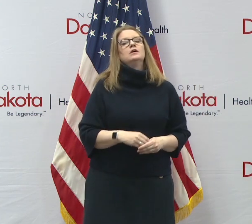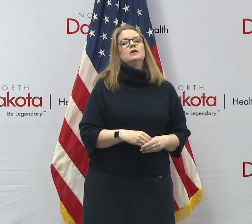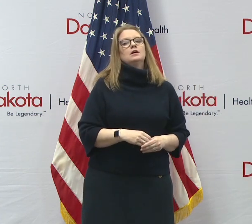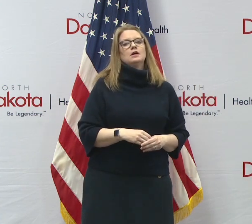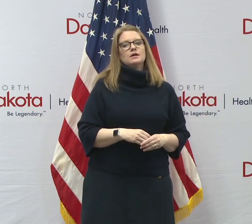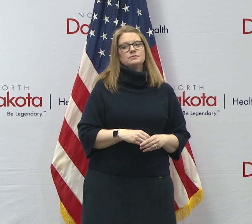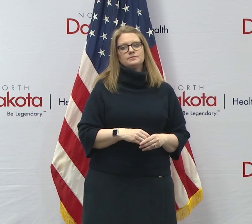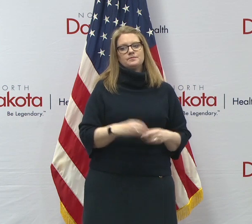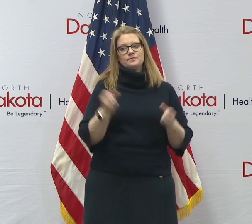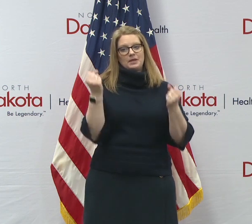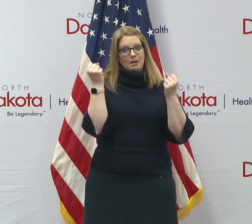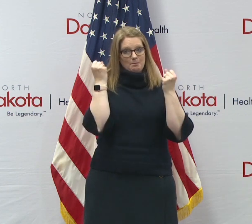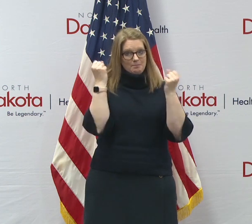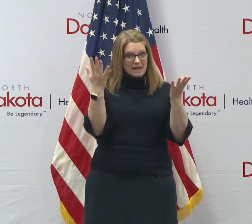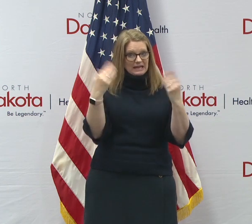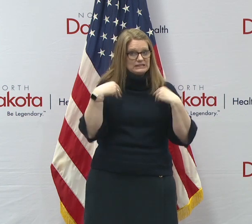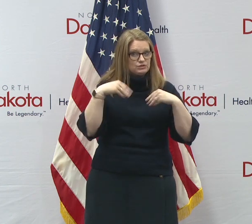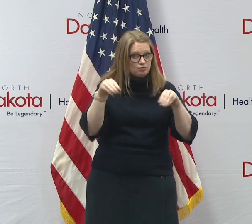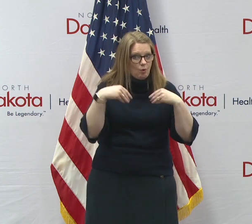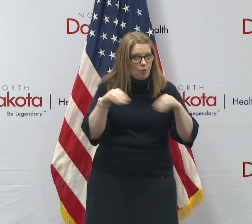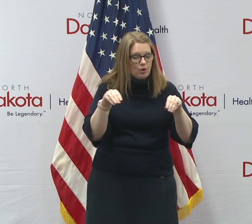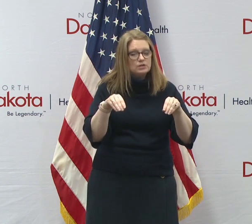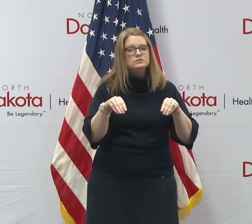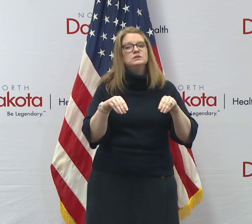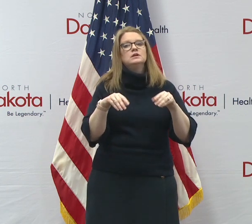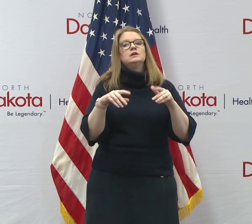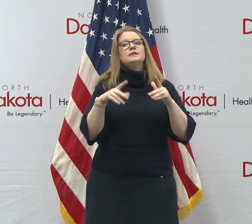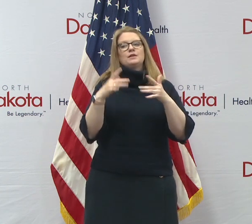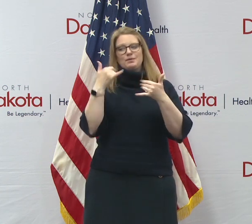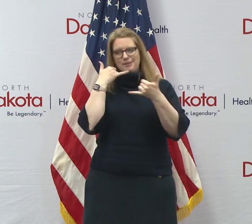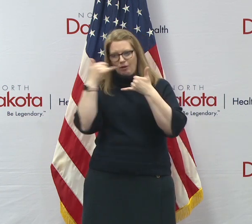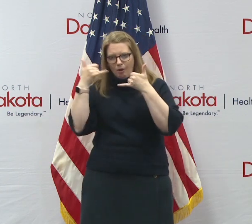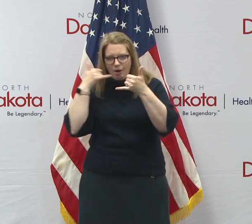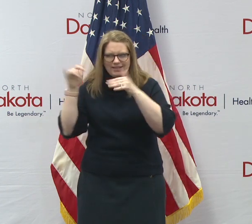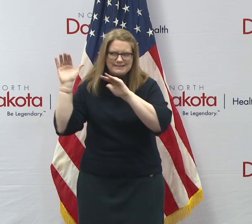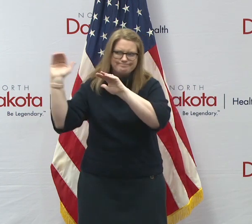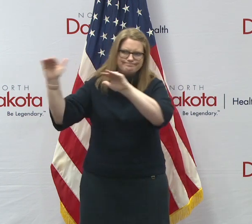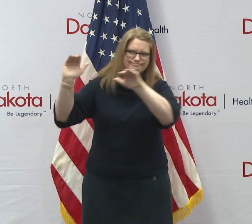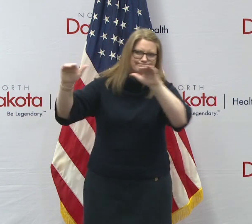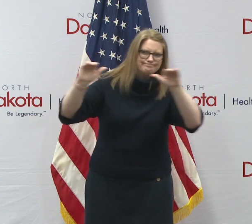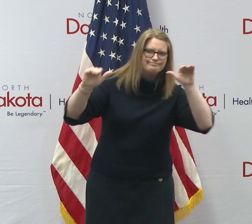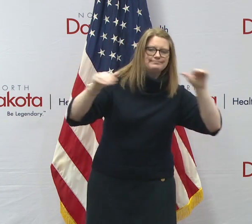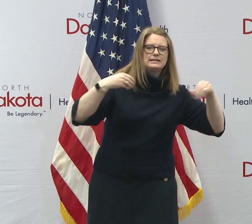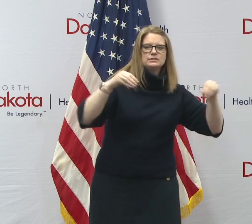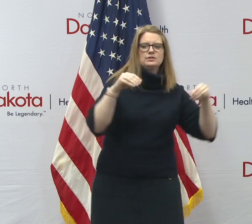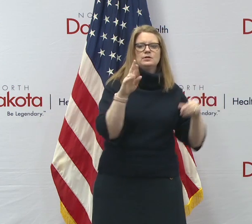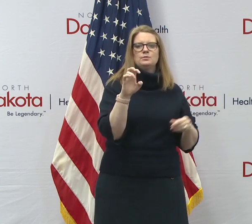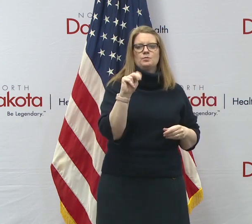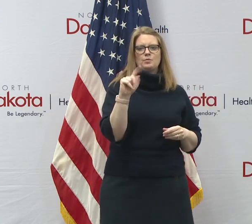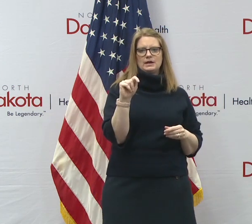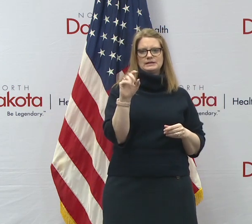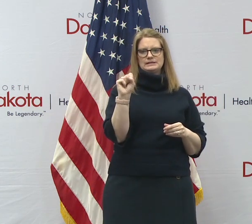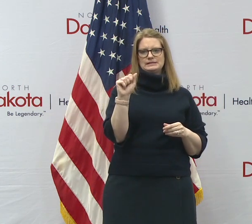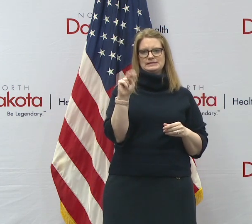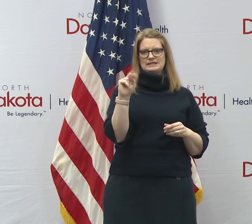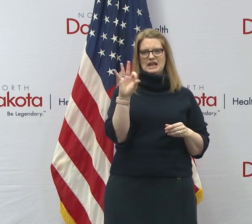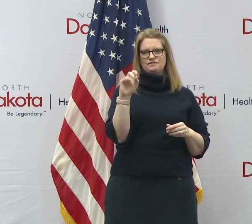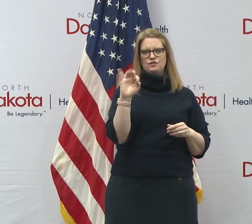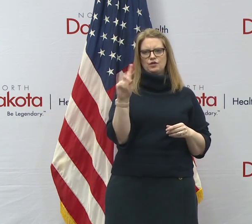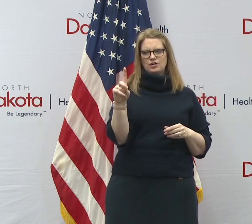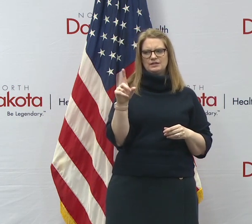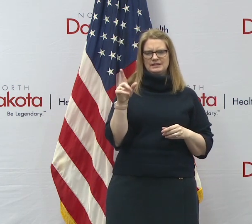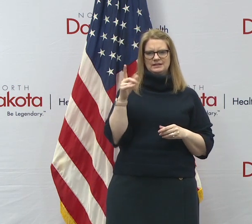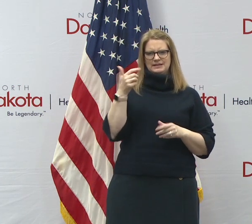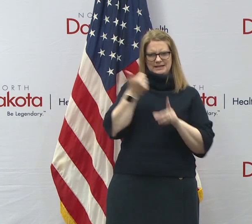many stores that we're aware of and been in, been in contact with. I know that, uh, Brent Sanford Lieutenant Governor had a conversation,